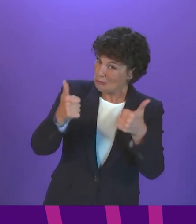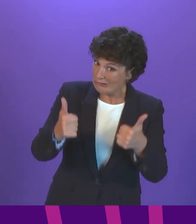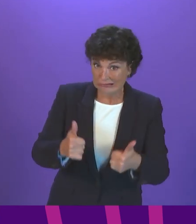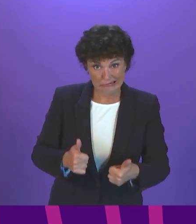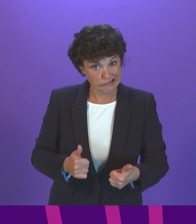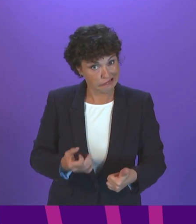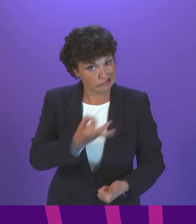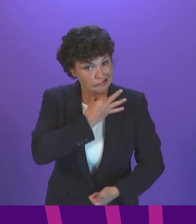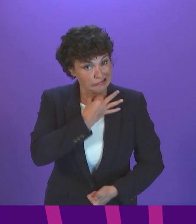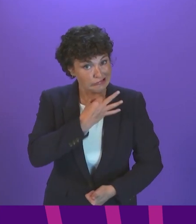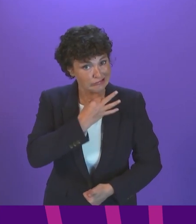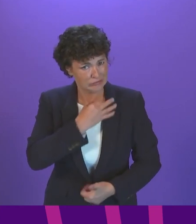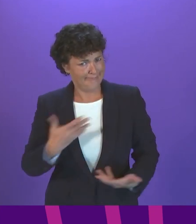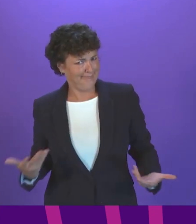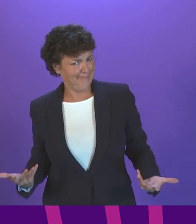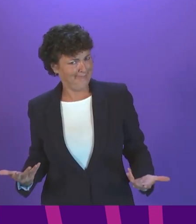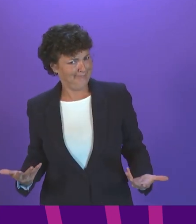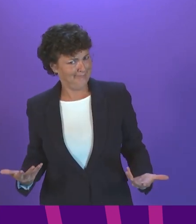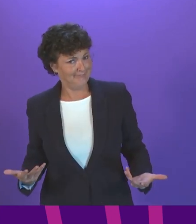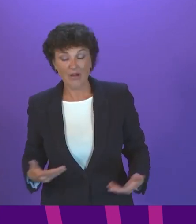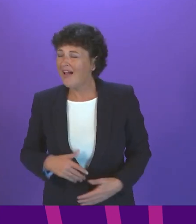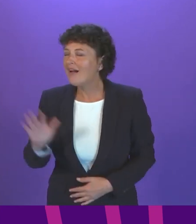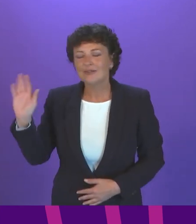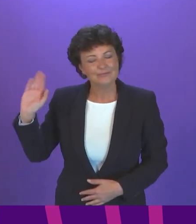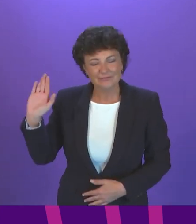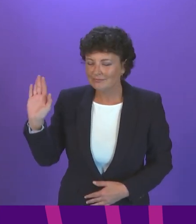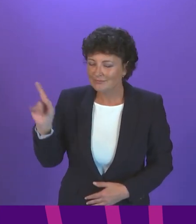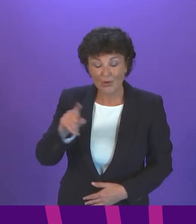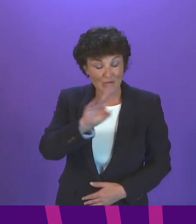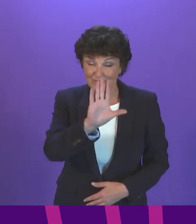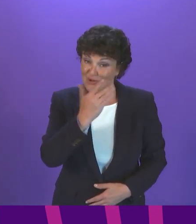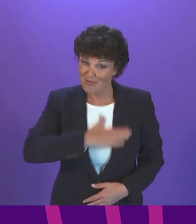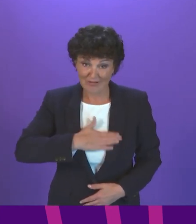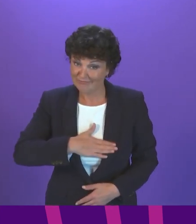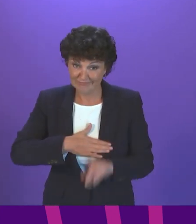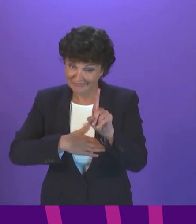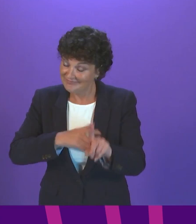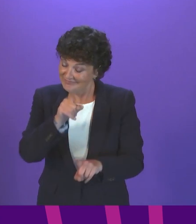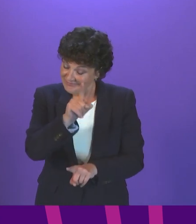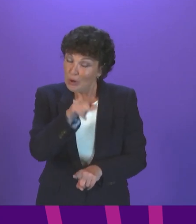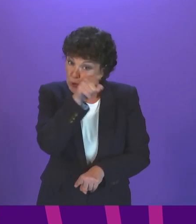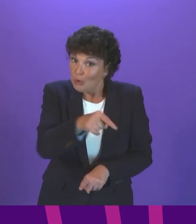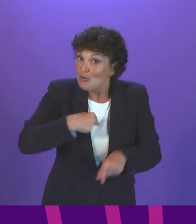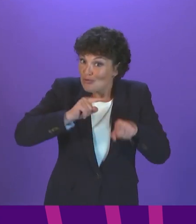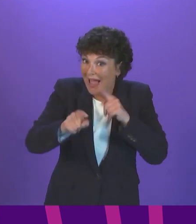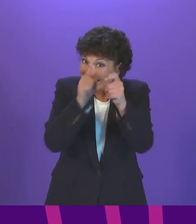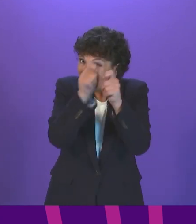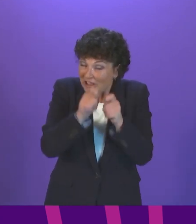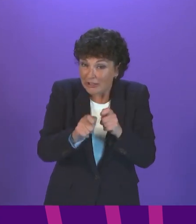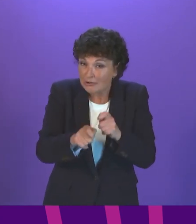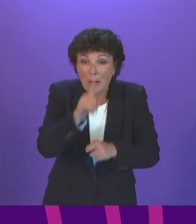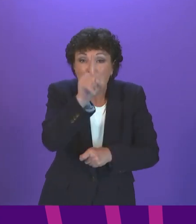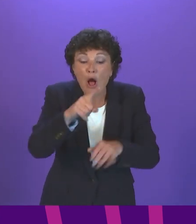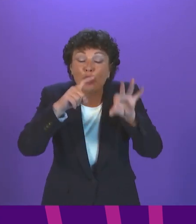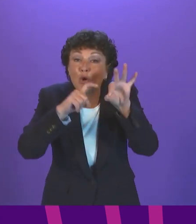First Minister. It actually is because the one thing you couldn't change and the thing that matters is the